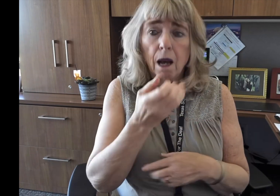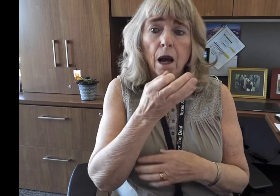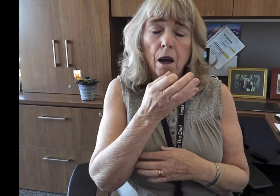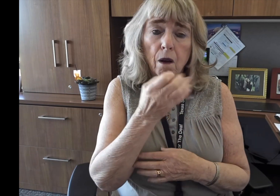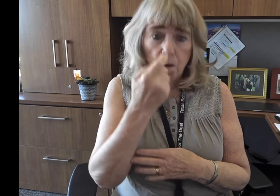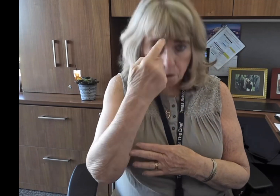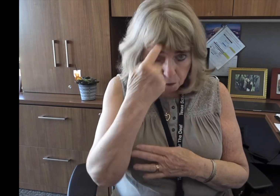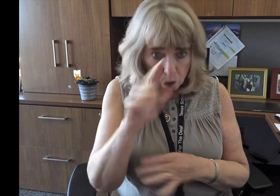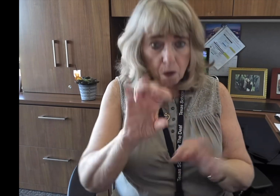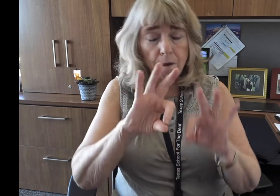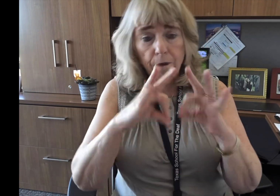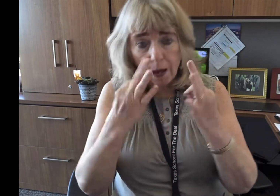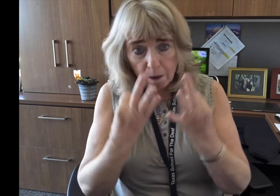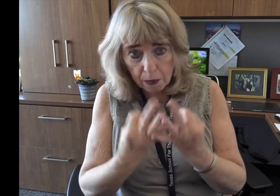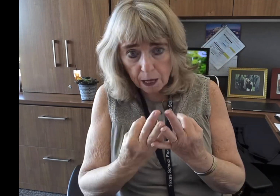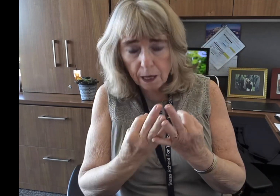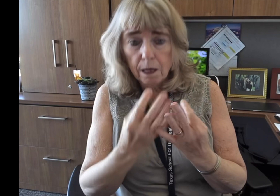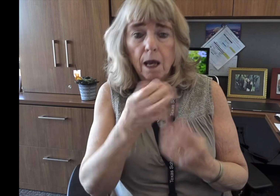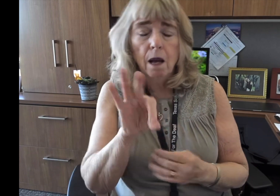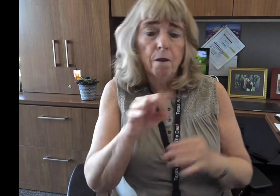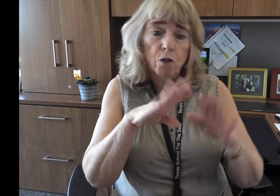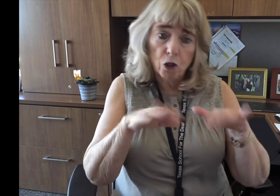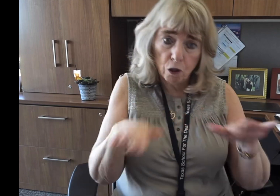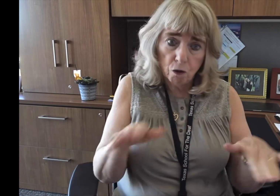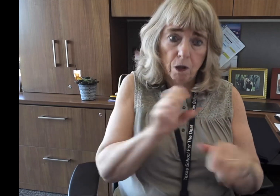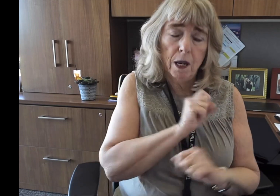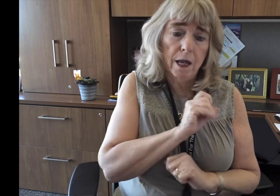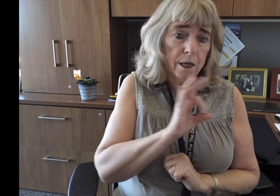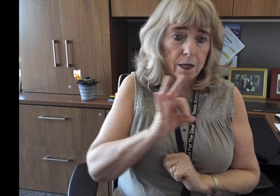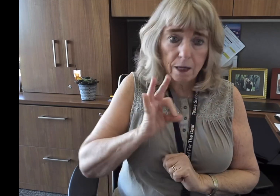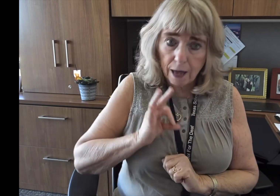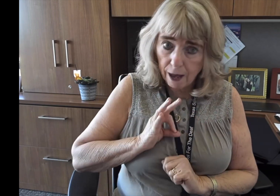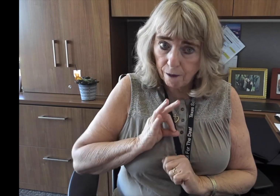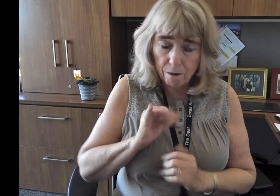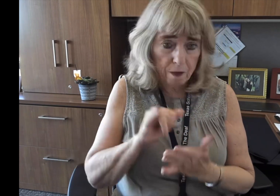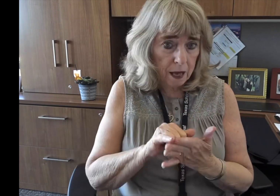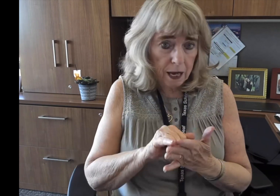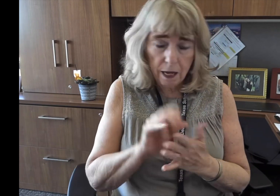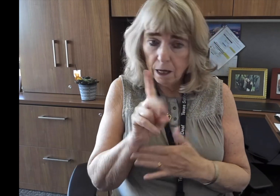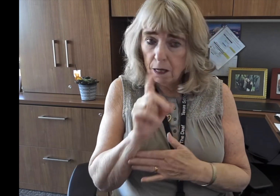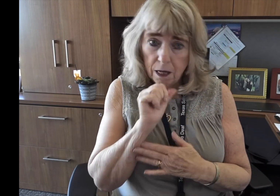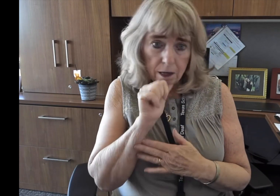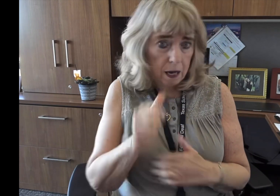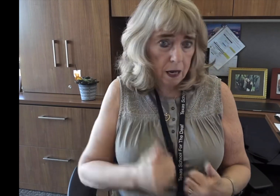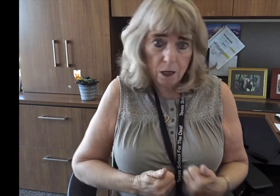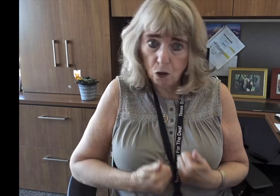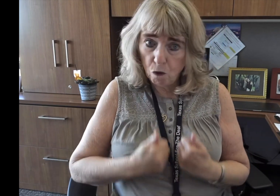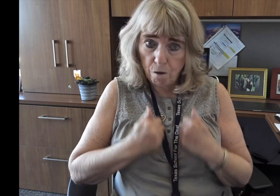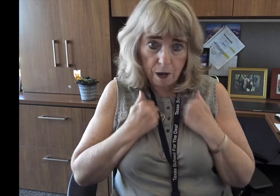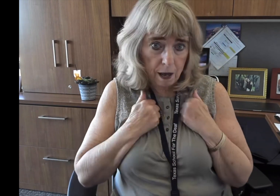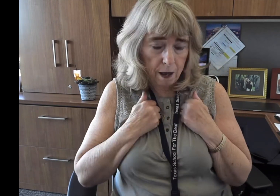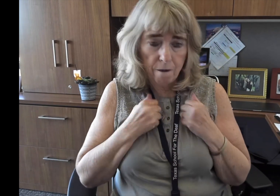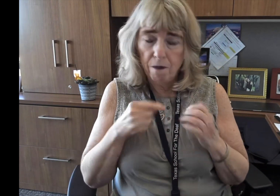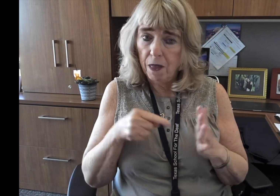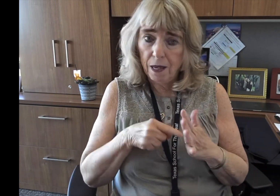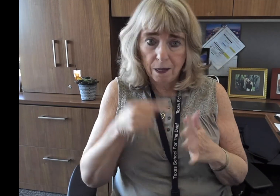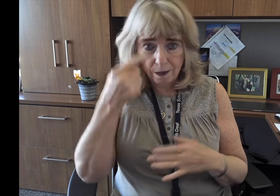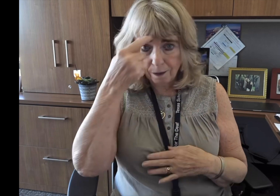And we feel the incredible pain of the families, of the students and